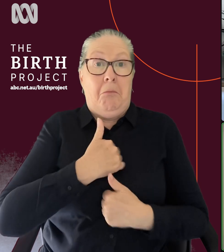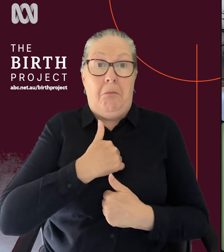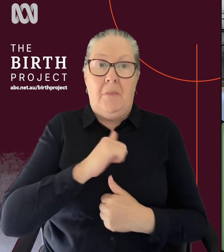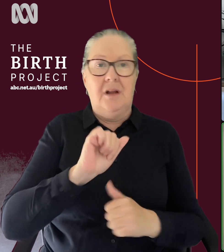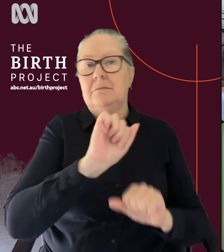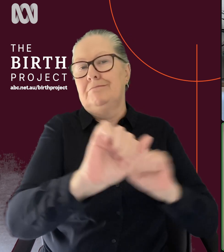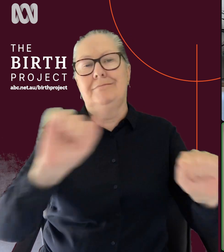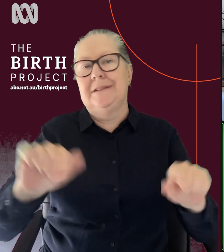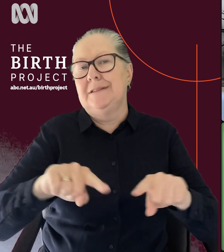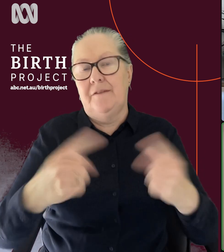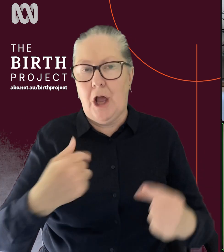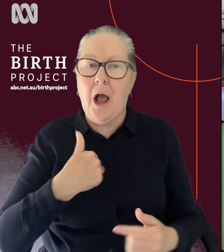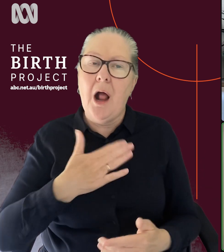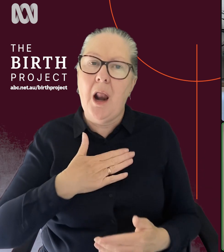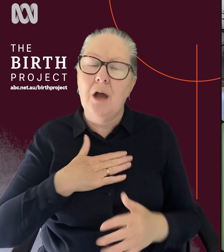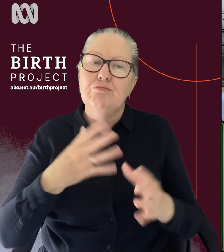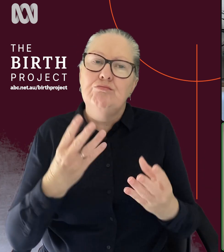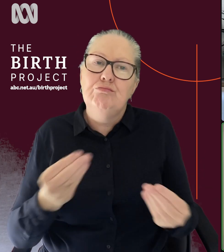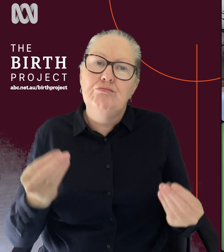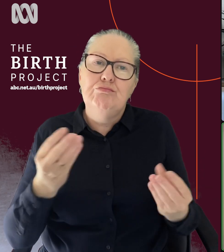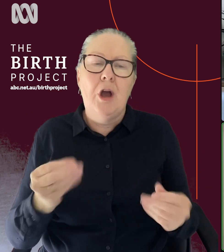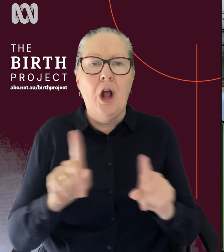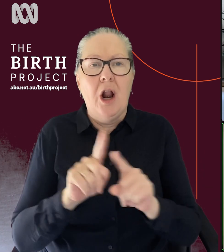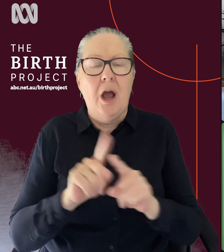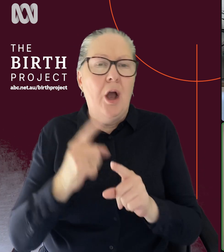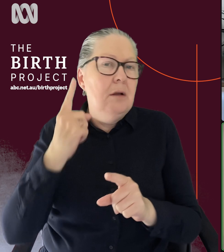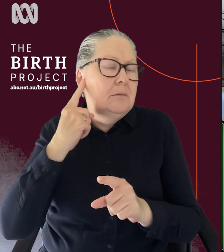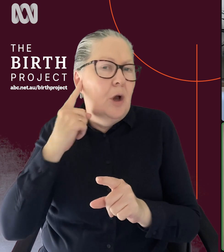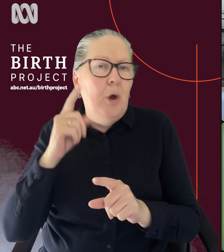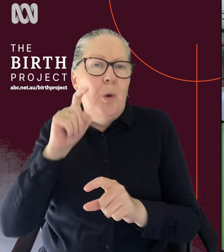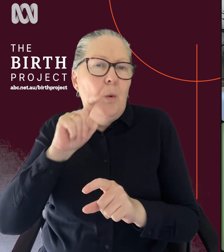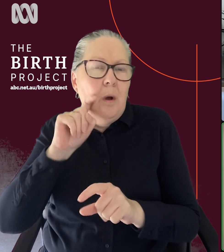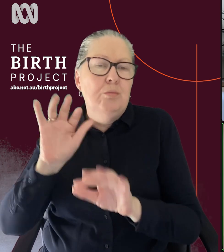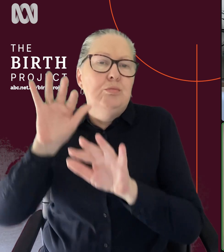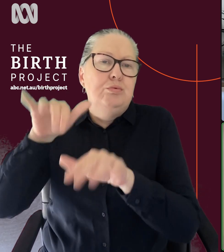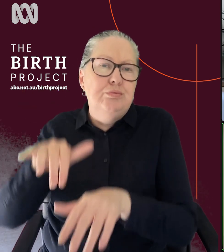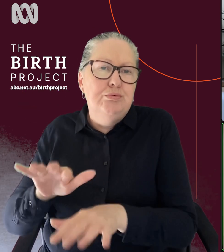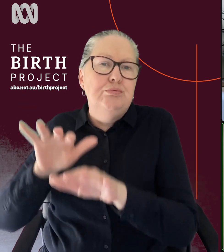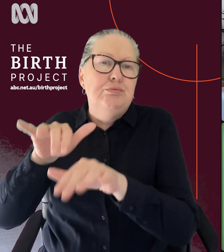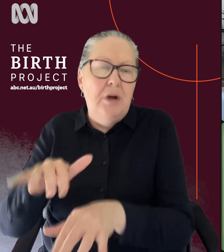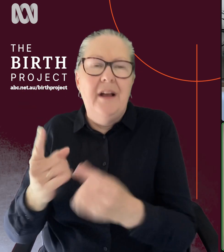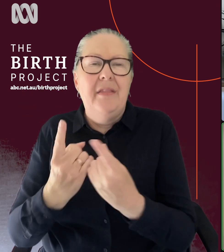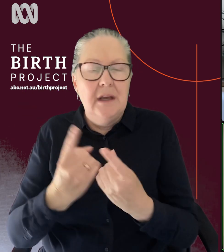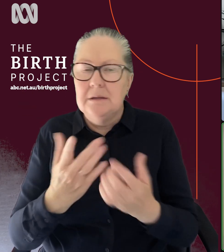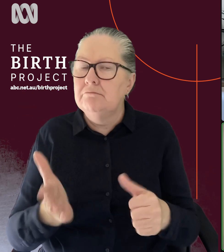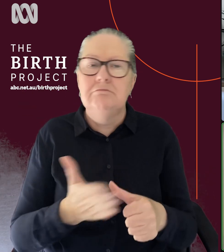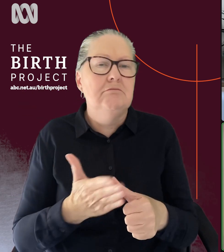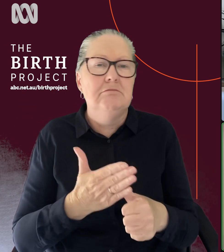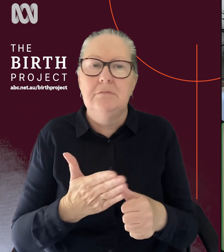I'd prefer something much more low key and more like sounds of waves and things like that. But you need to find and plan for what really makes you